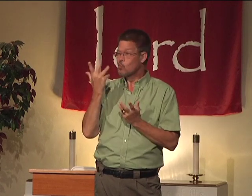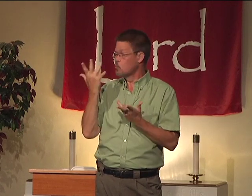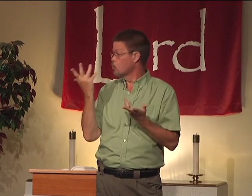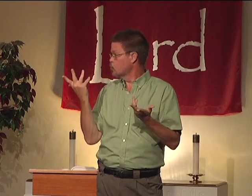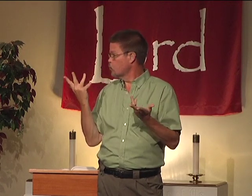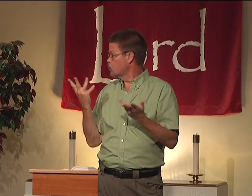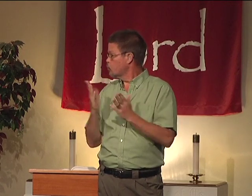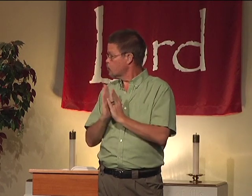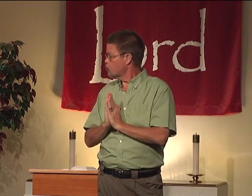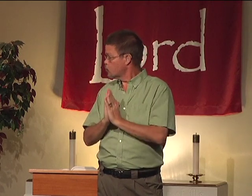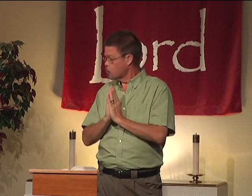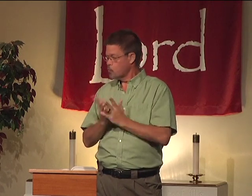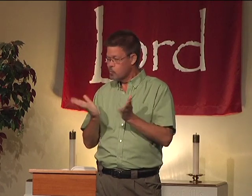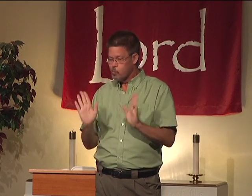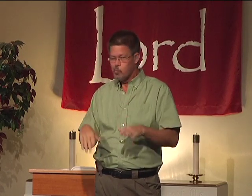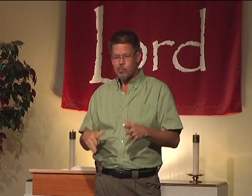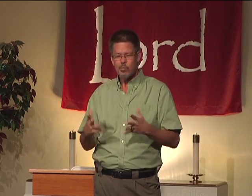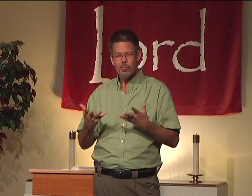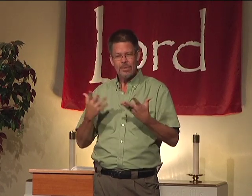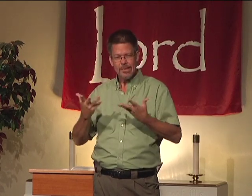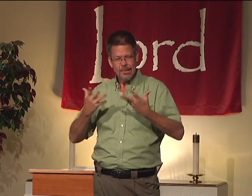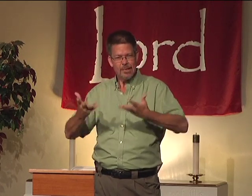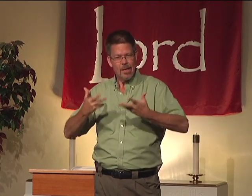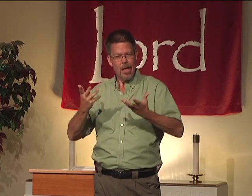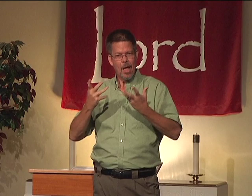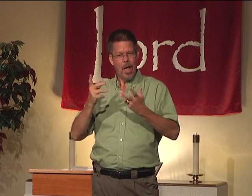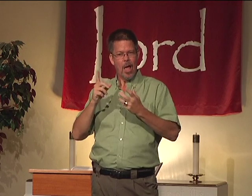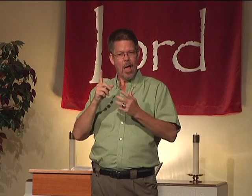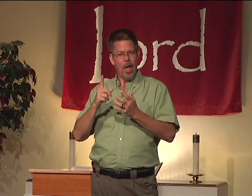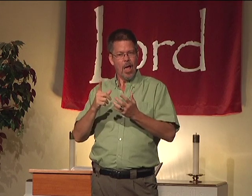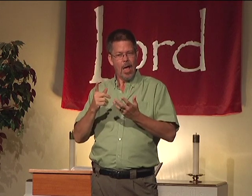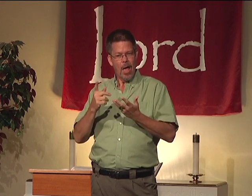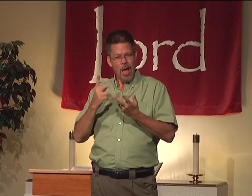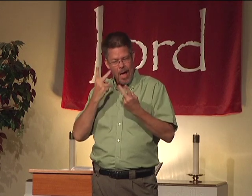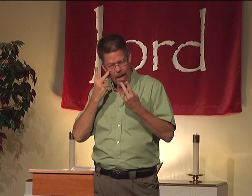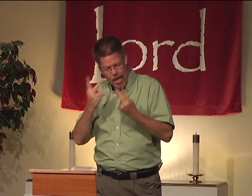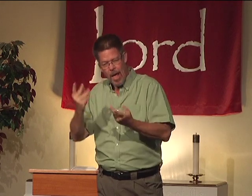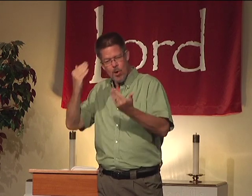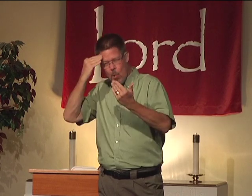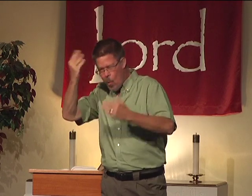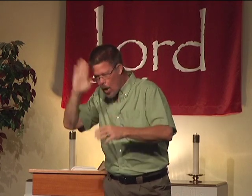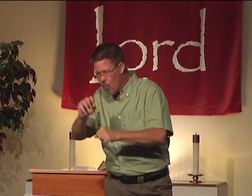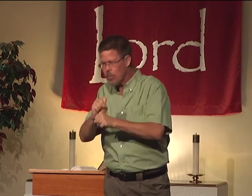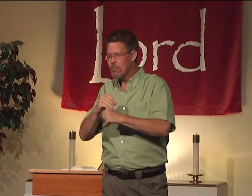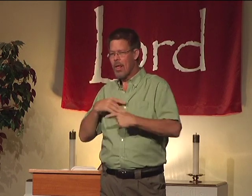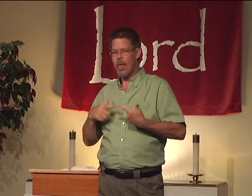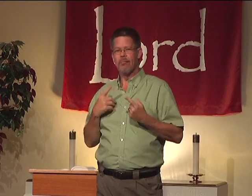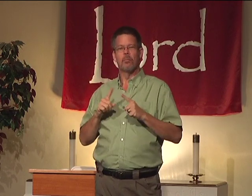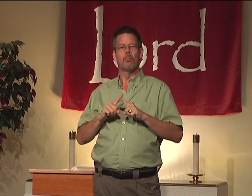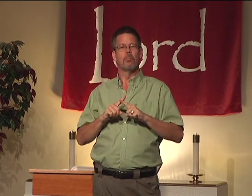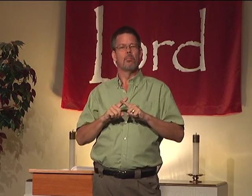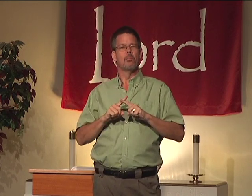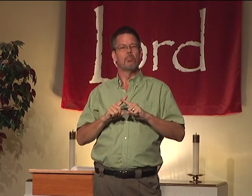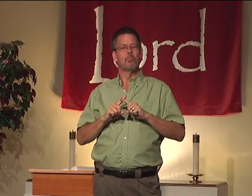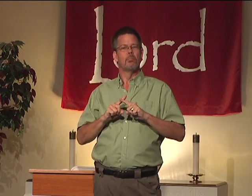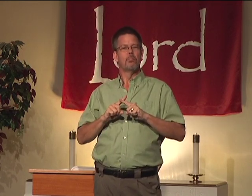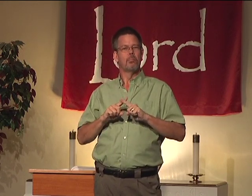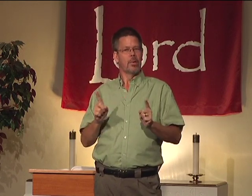prayer. What am I going to say? You know, it's just not a natural thing. And I see God working in my